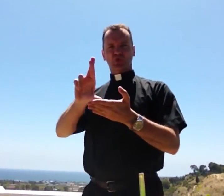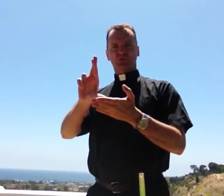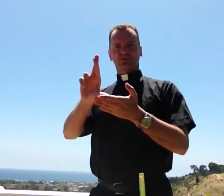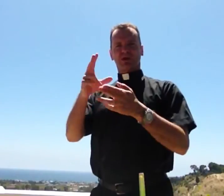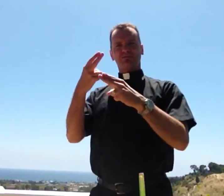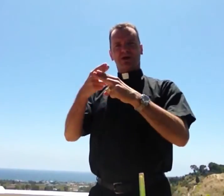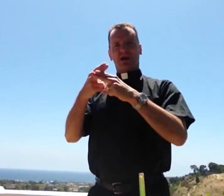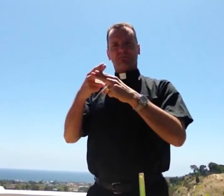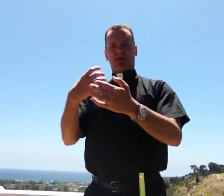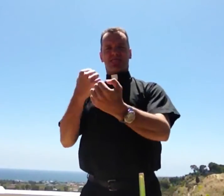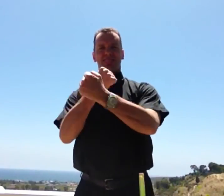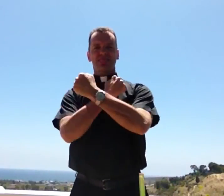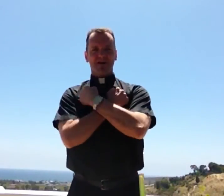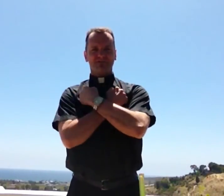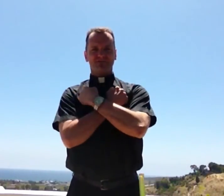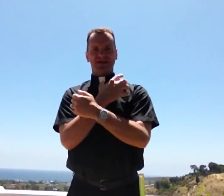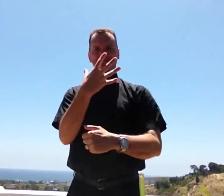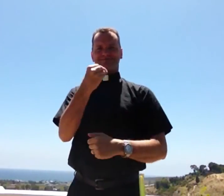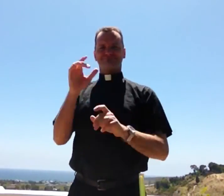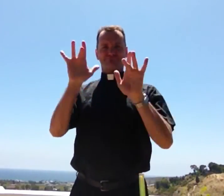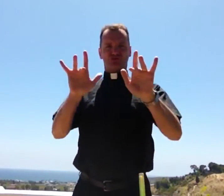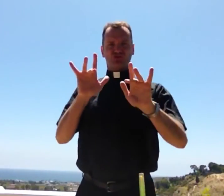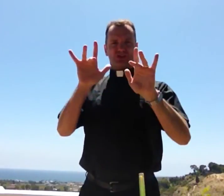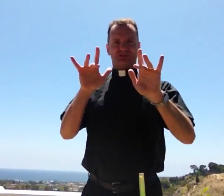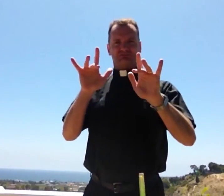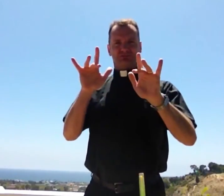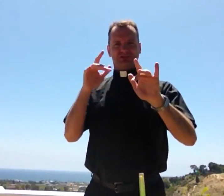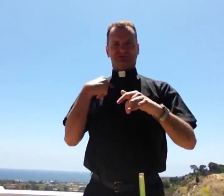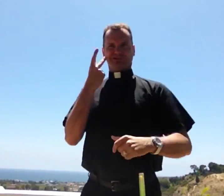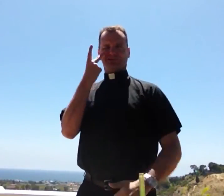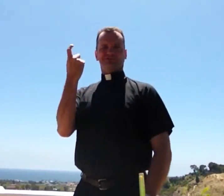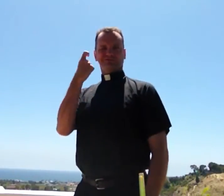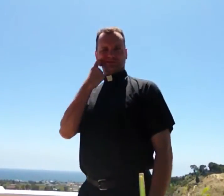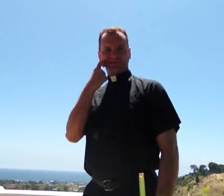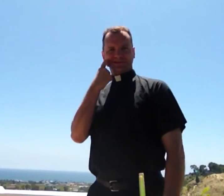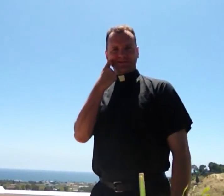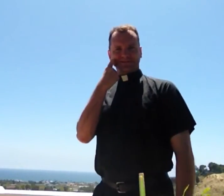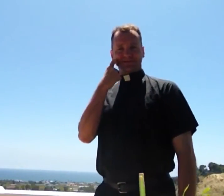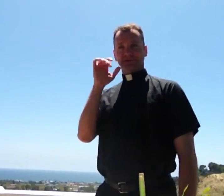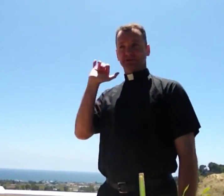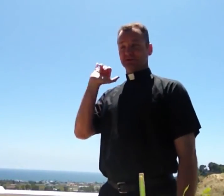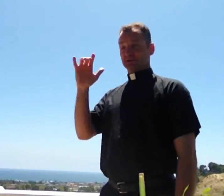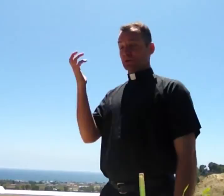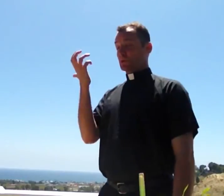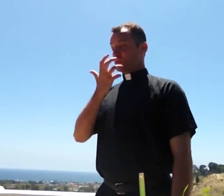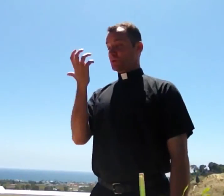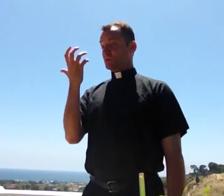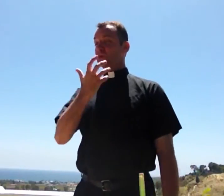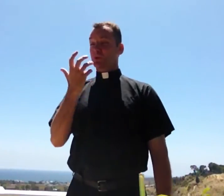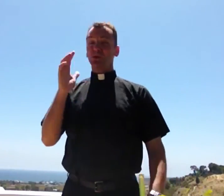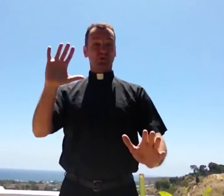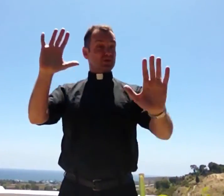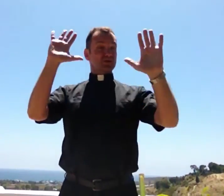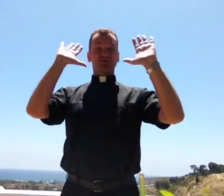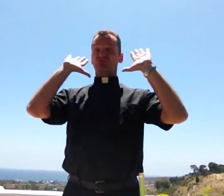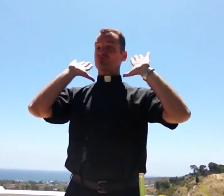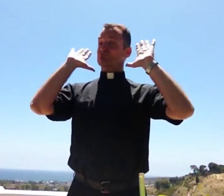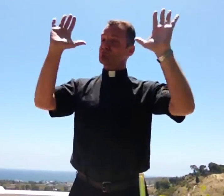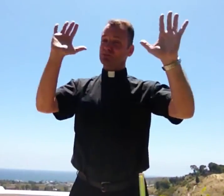do a quick movie review here with you of the movie Love and Mercy. I just saw it. I Wow. A